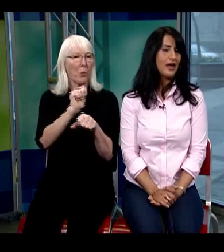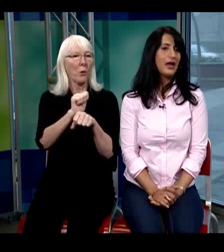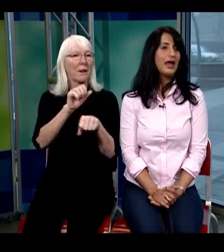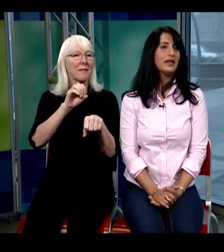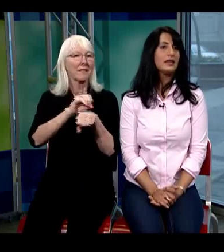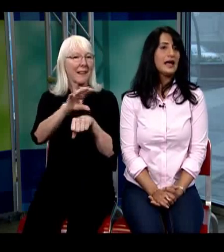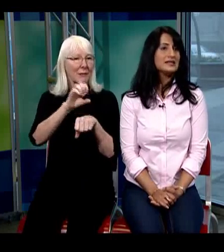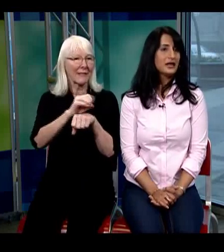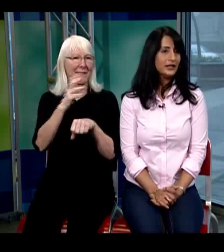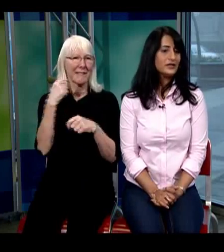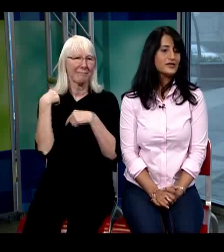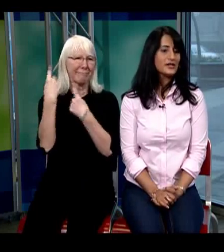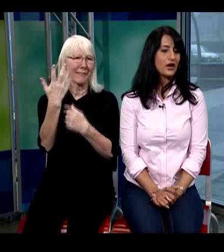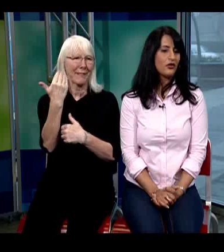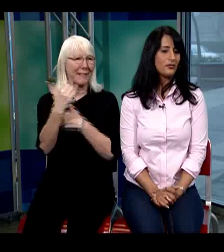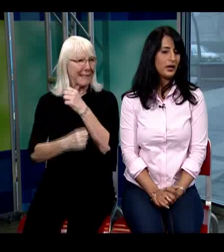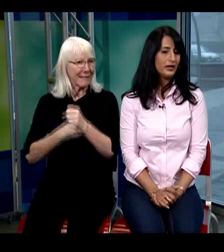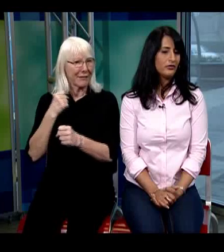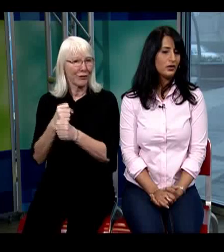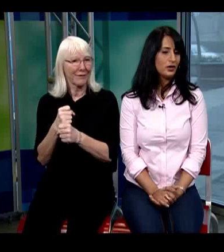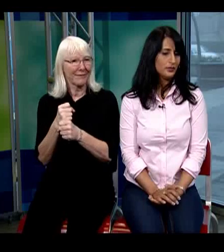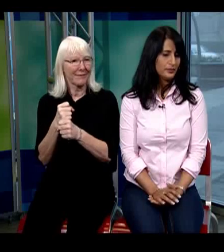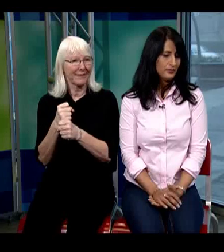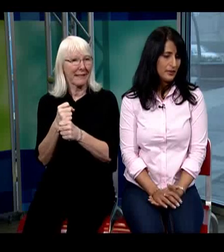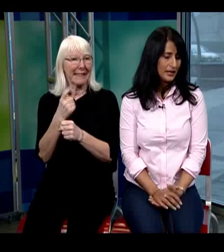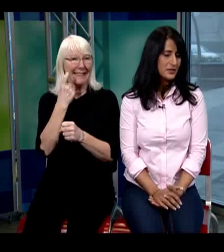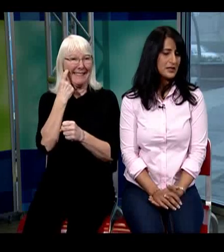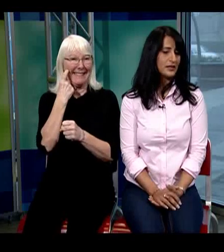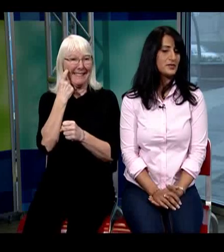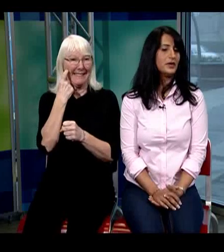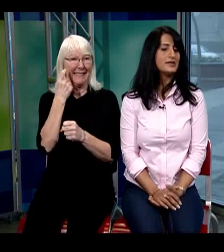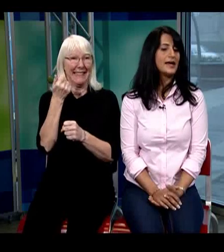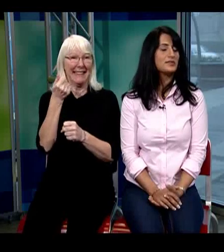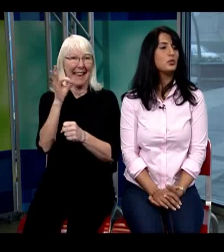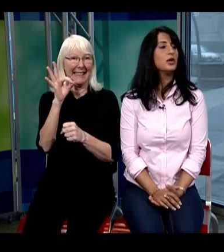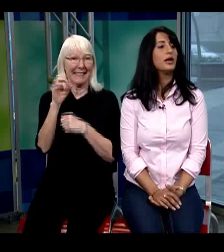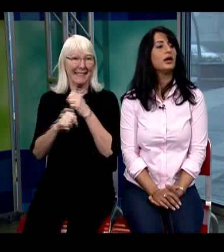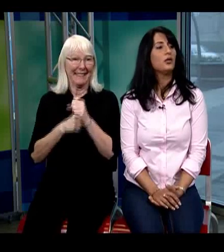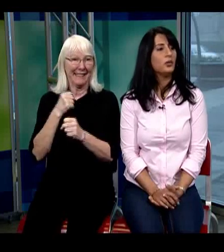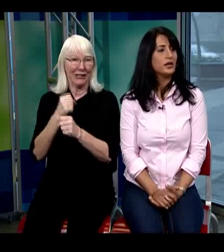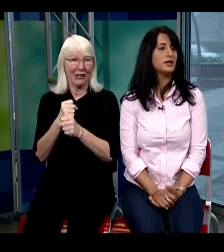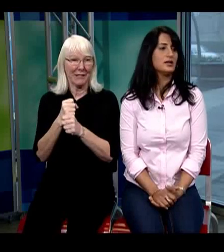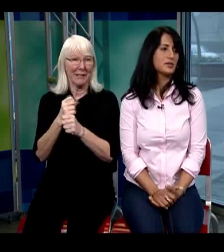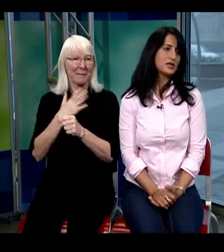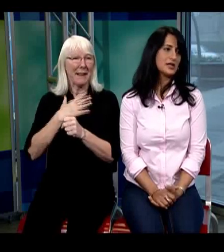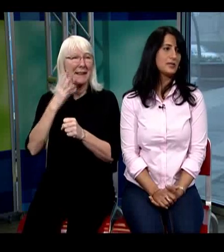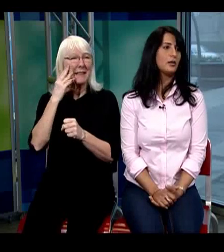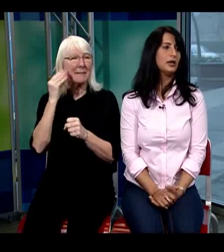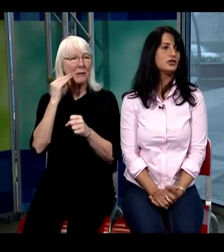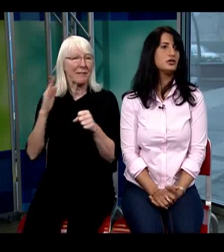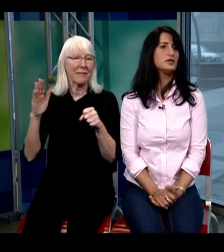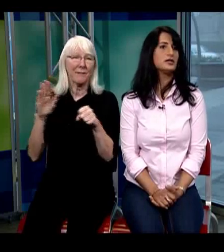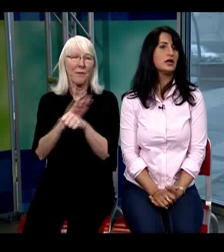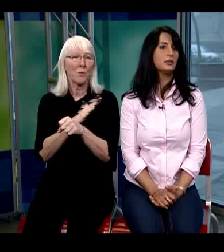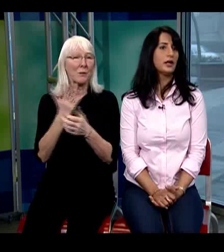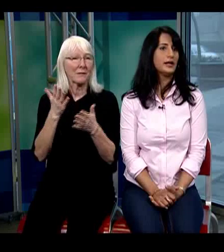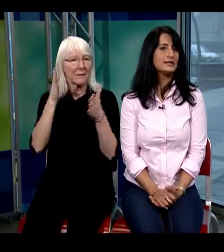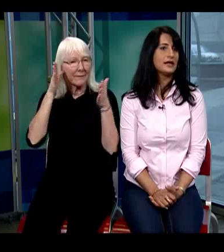The last nine years of my particular experience has been working with specialized populations, clients that